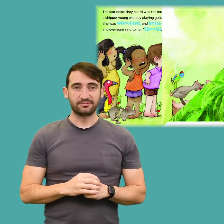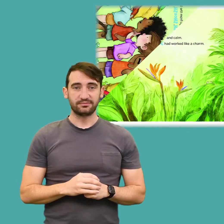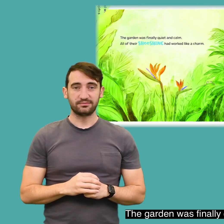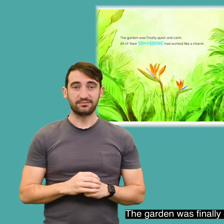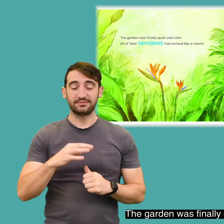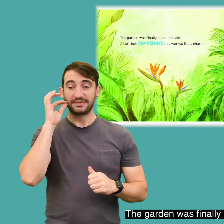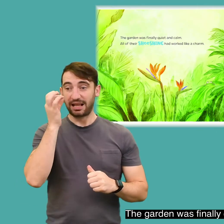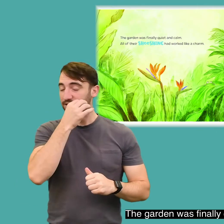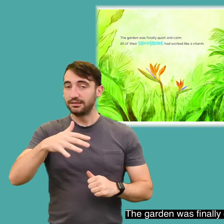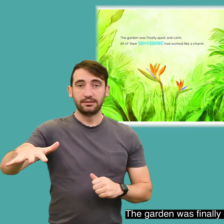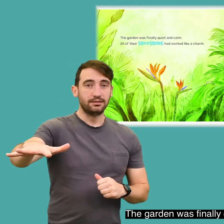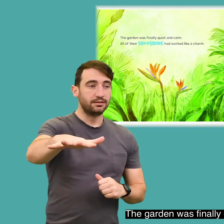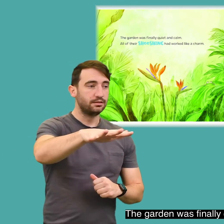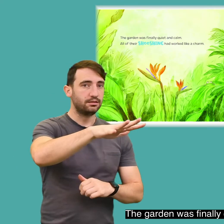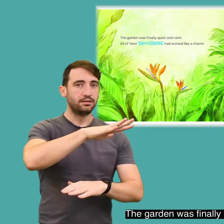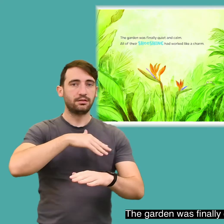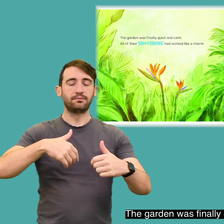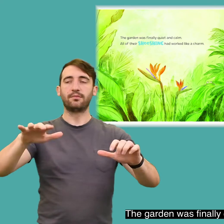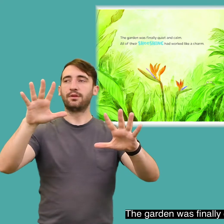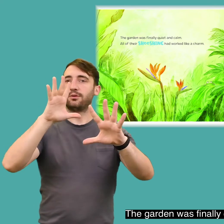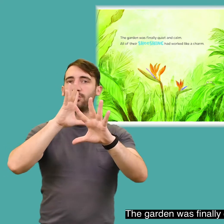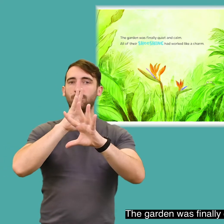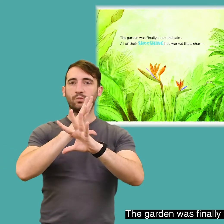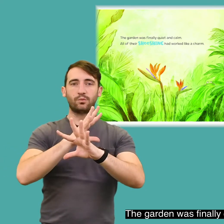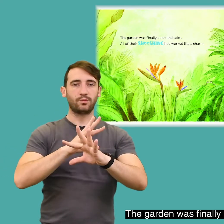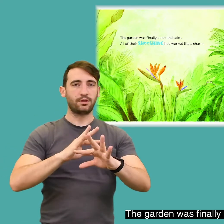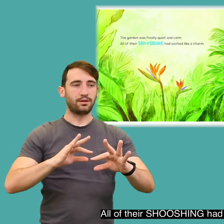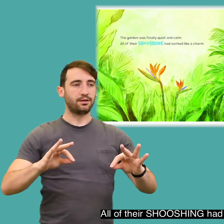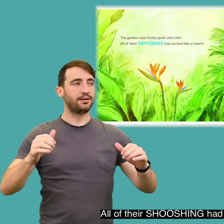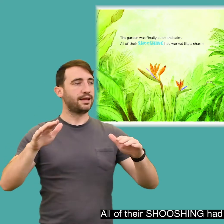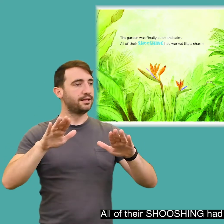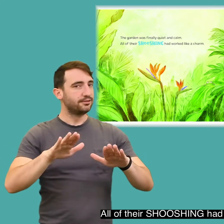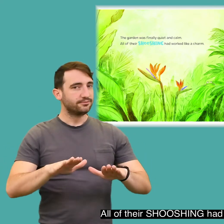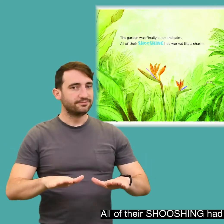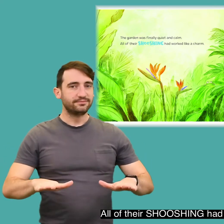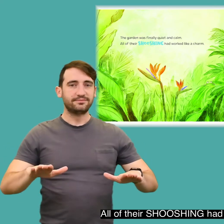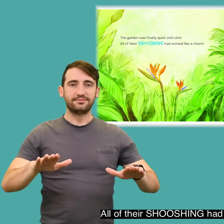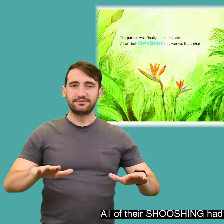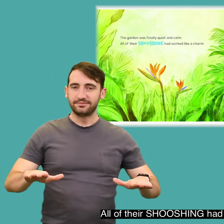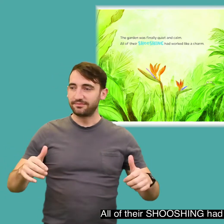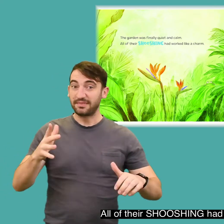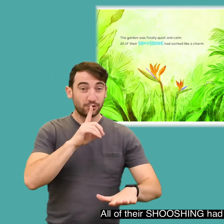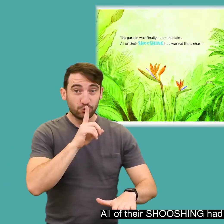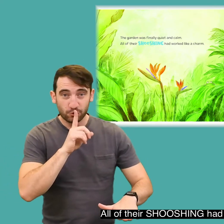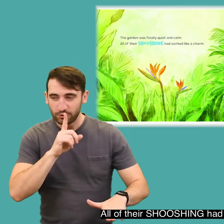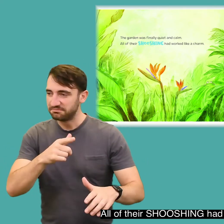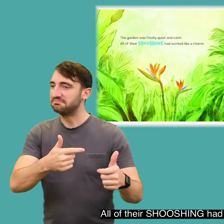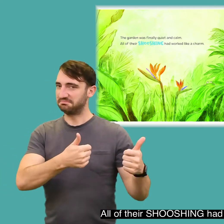The garden was finally quiet and calm. All of their shushing had worked like a charm.